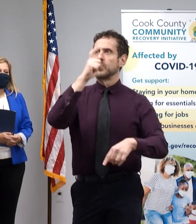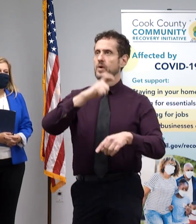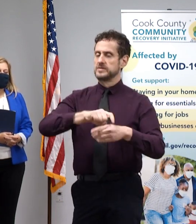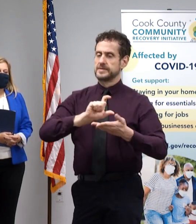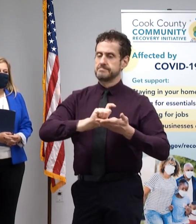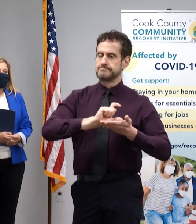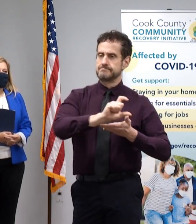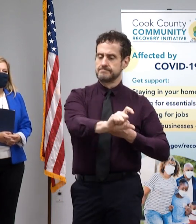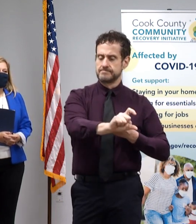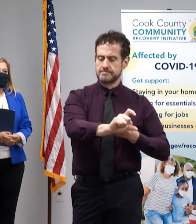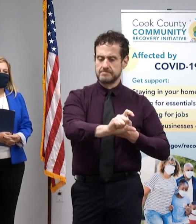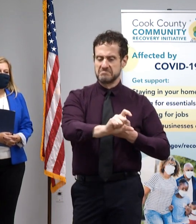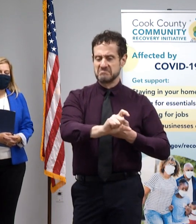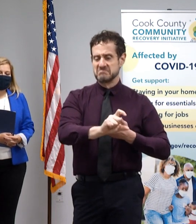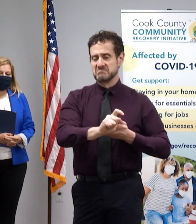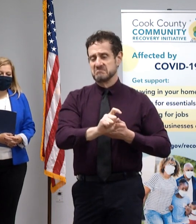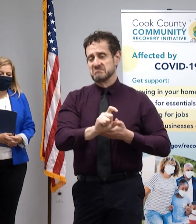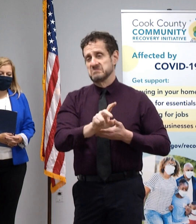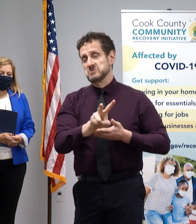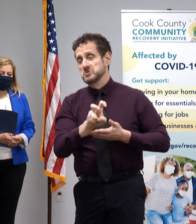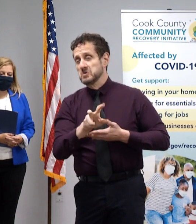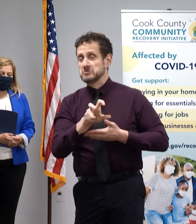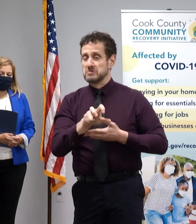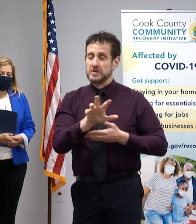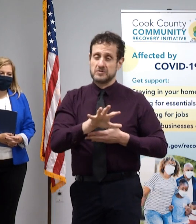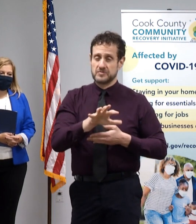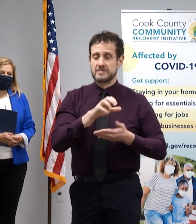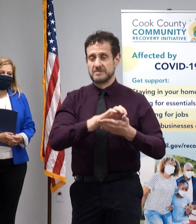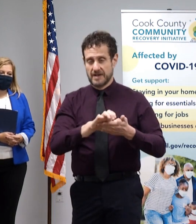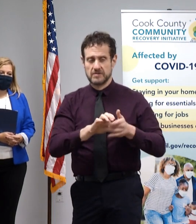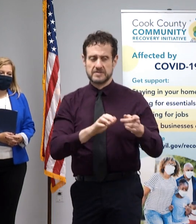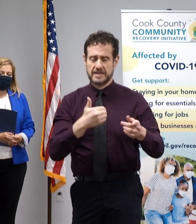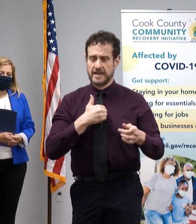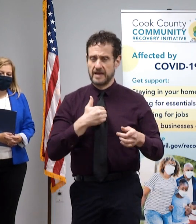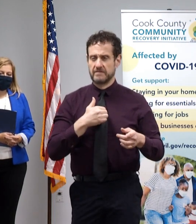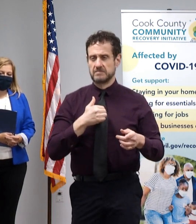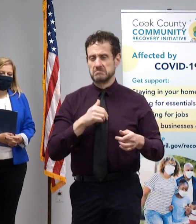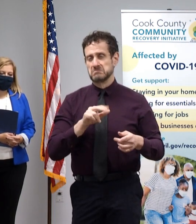of a couple of hundred dollars that they get.